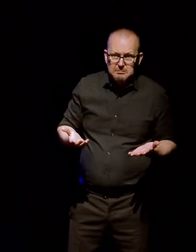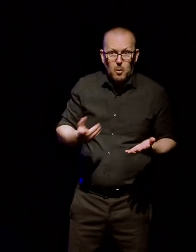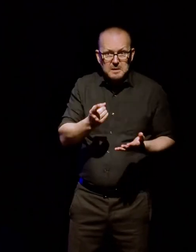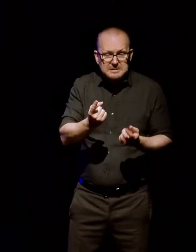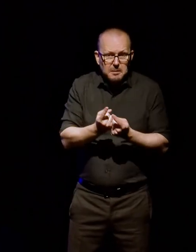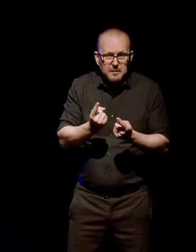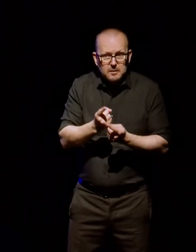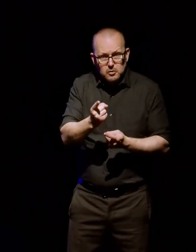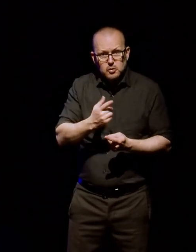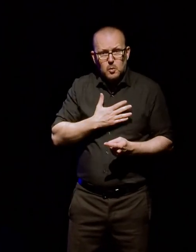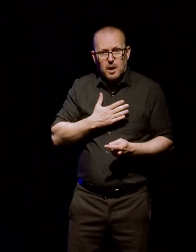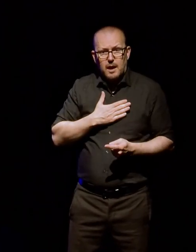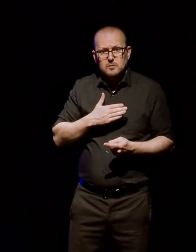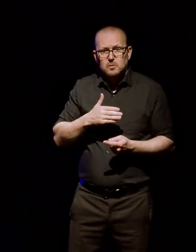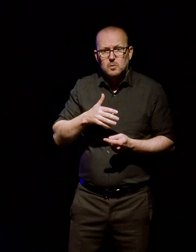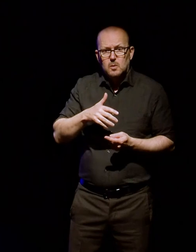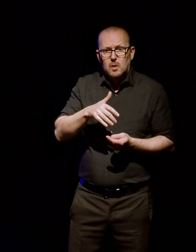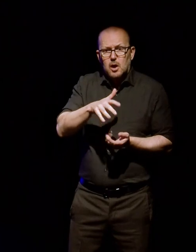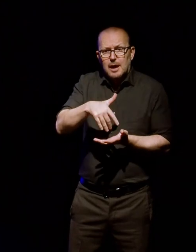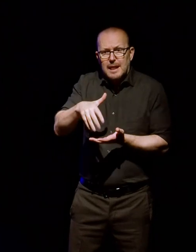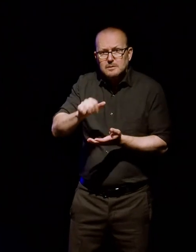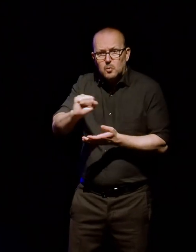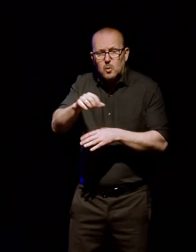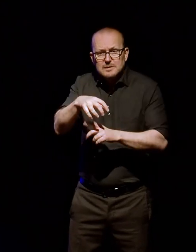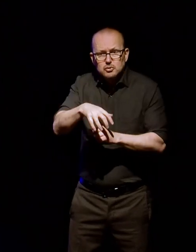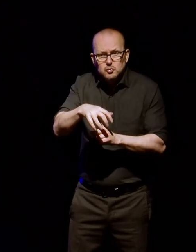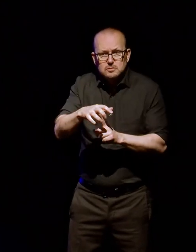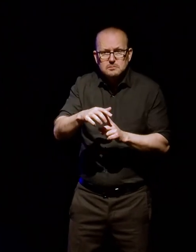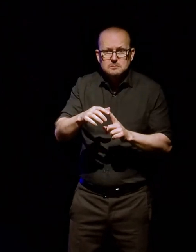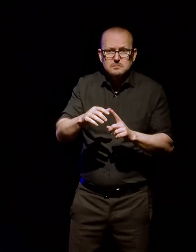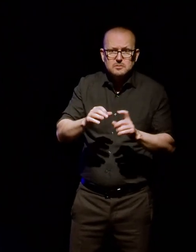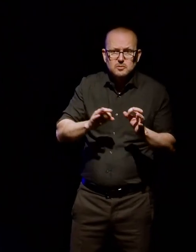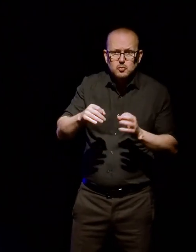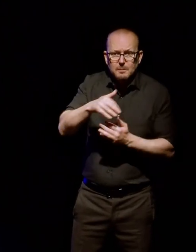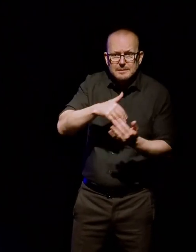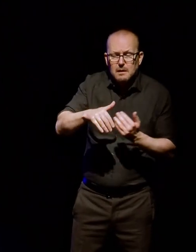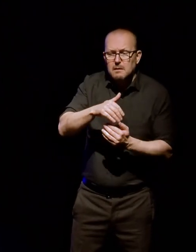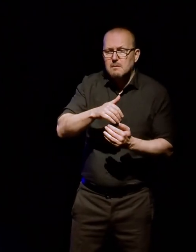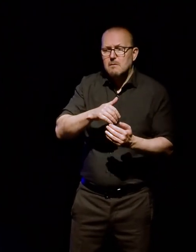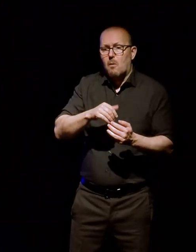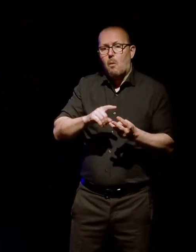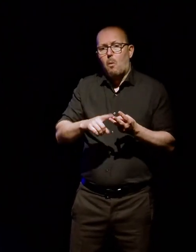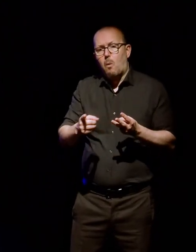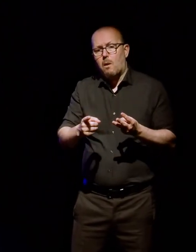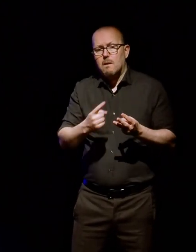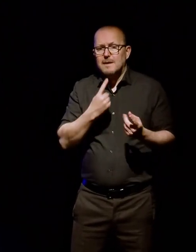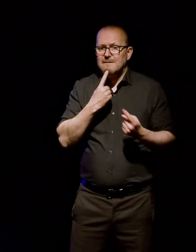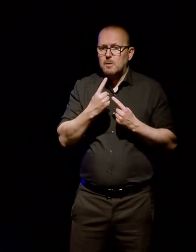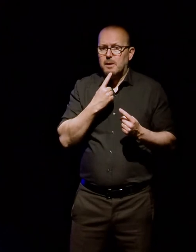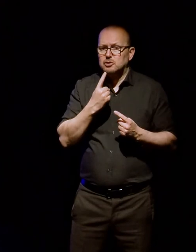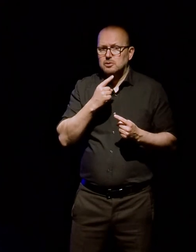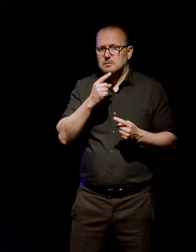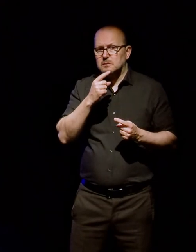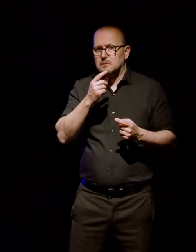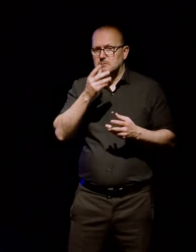you would like to collect at your own institution's social media, or you want to run kind of the information literacy projects about how to look